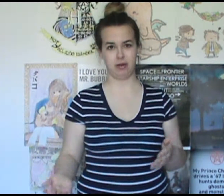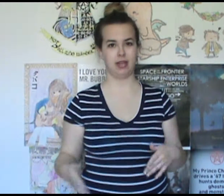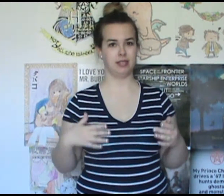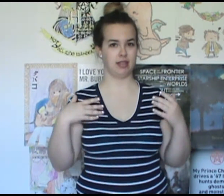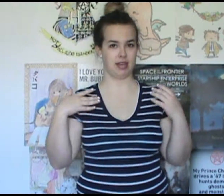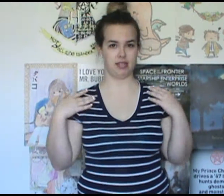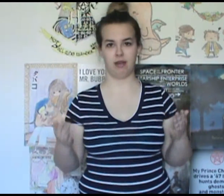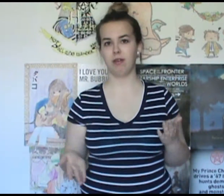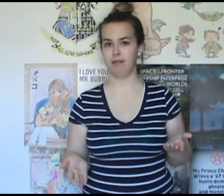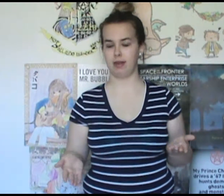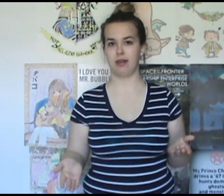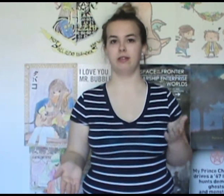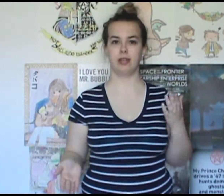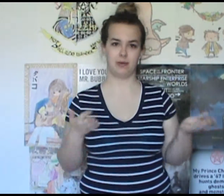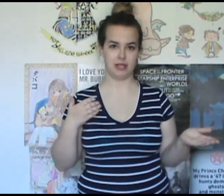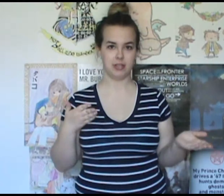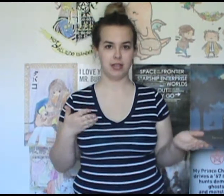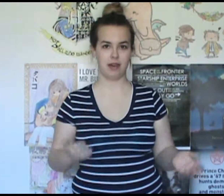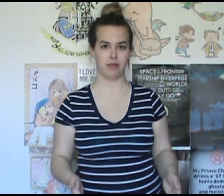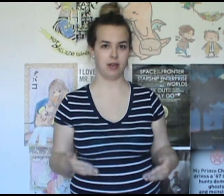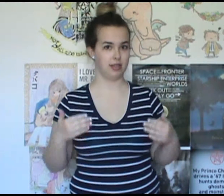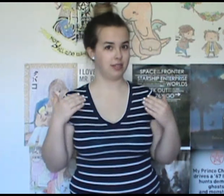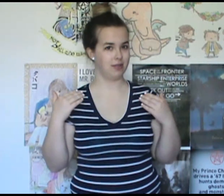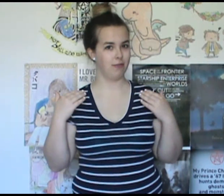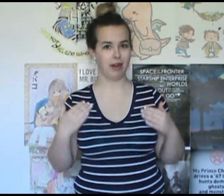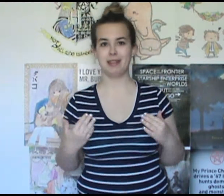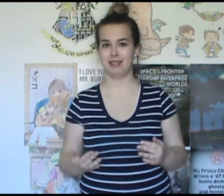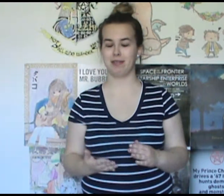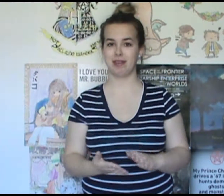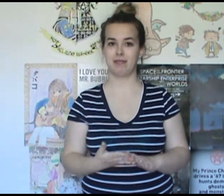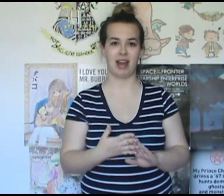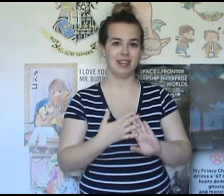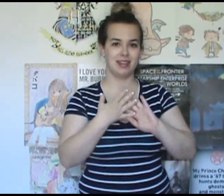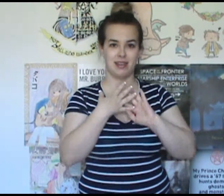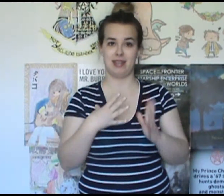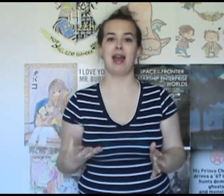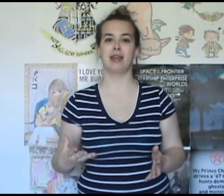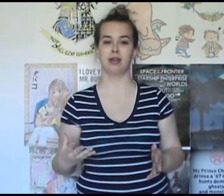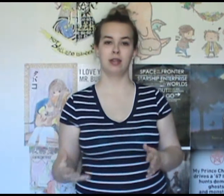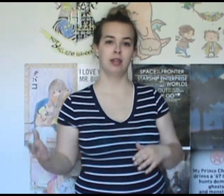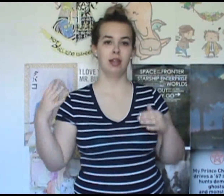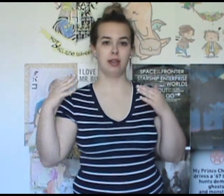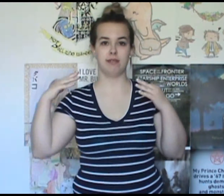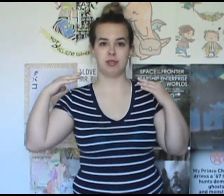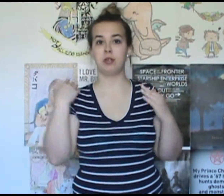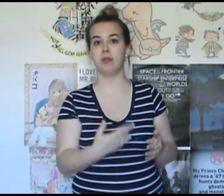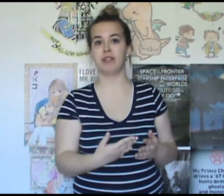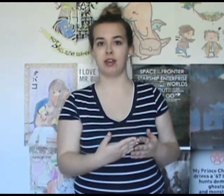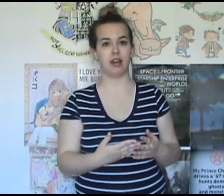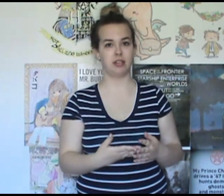is that several of the doctors are questioned after a very serious violent attack leaves two of the doctors